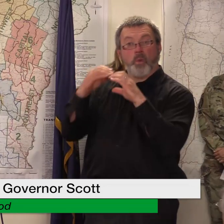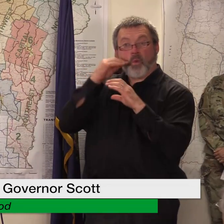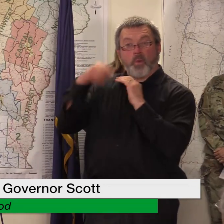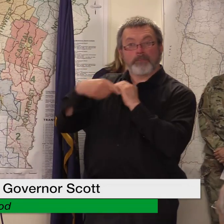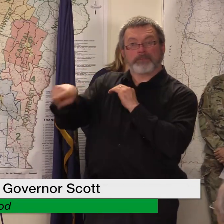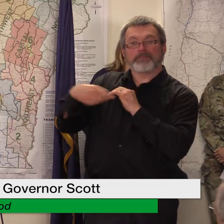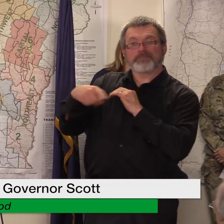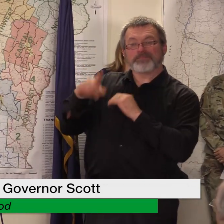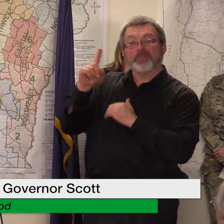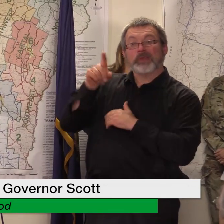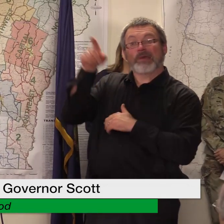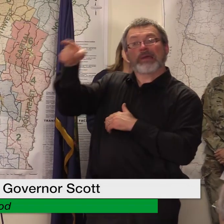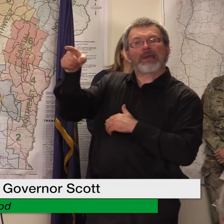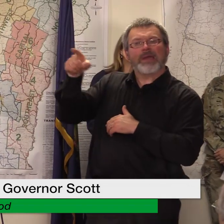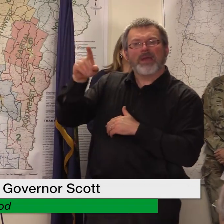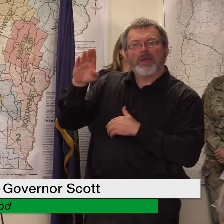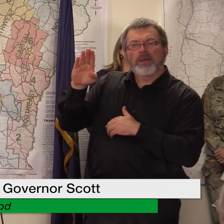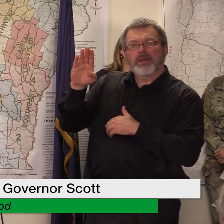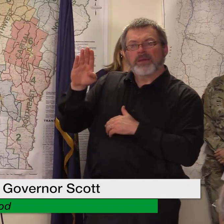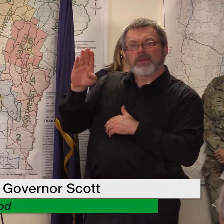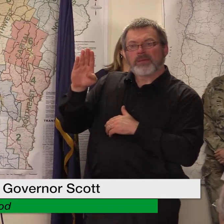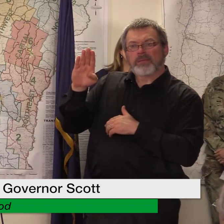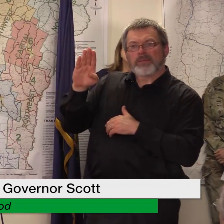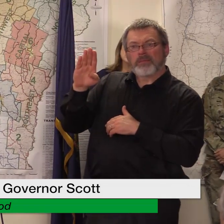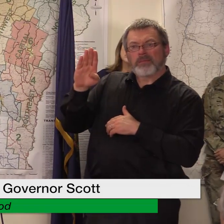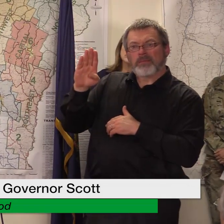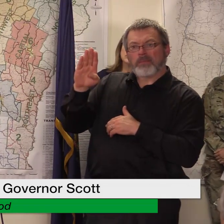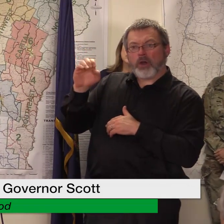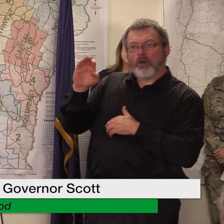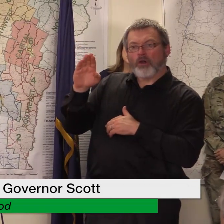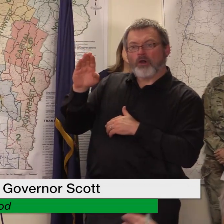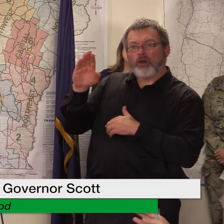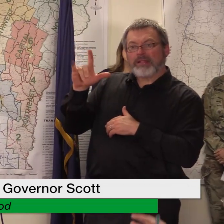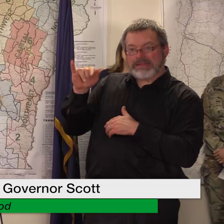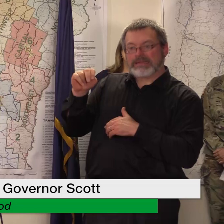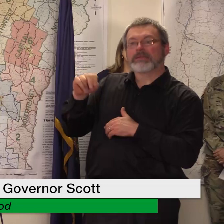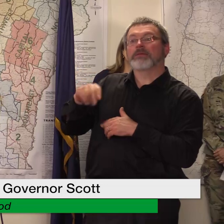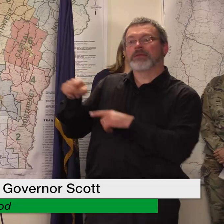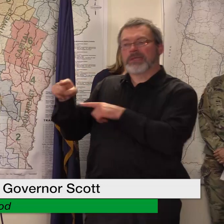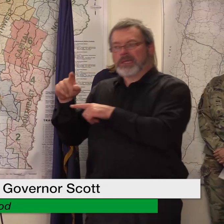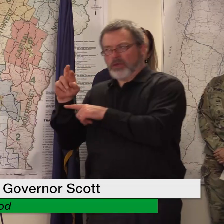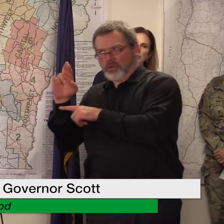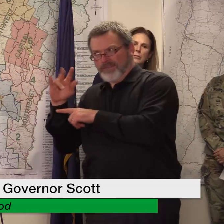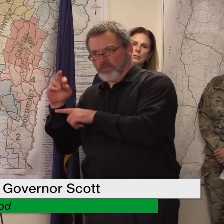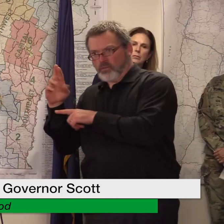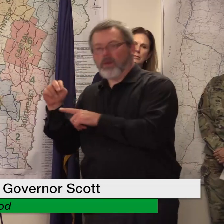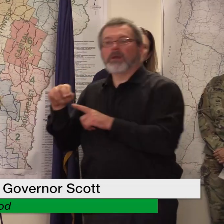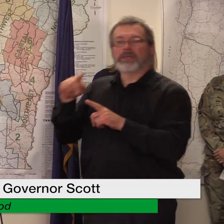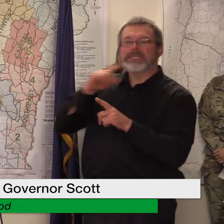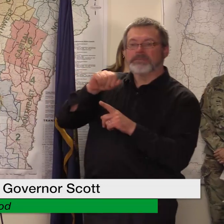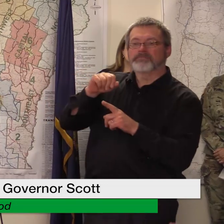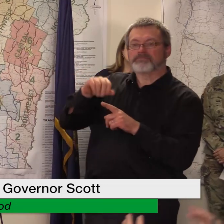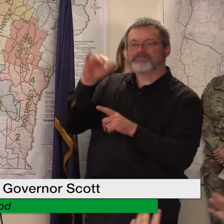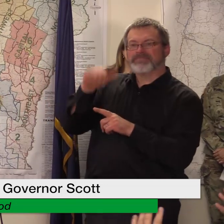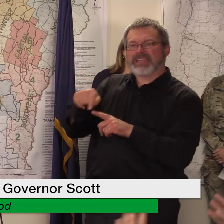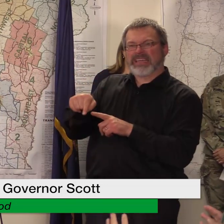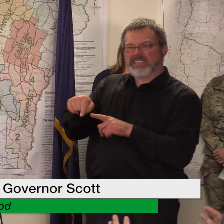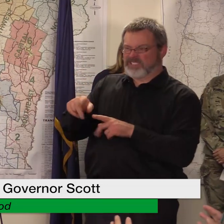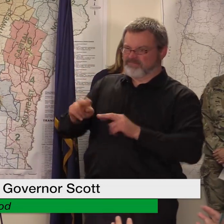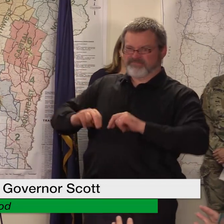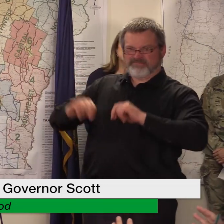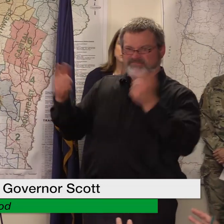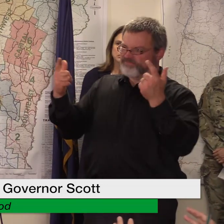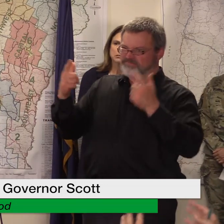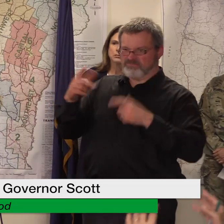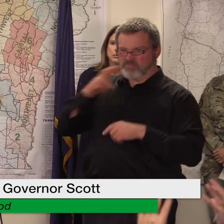run that was declared or westerns yes we've declared a disaster area or